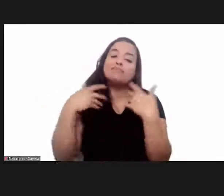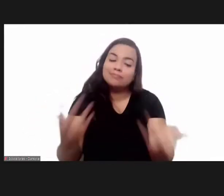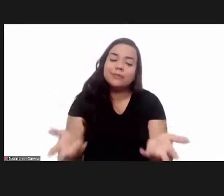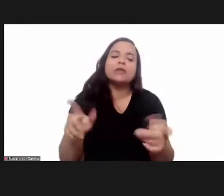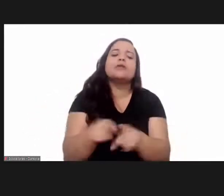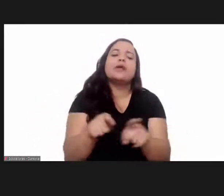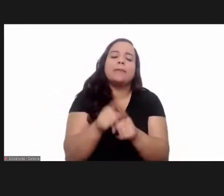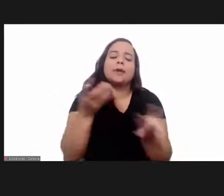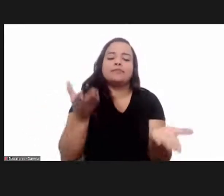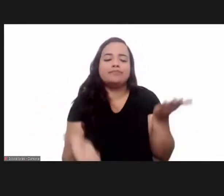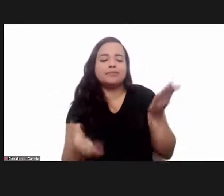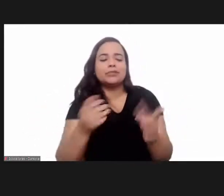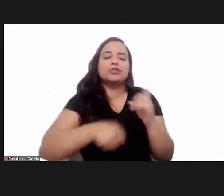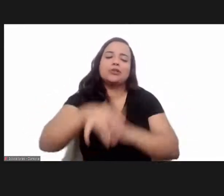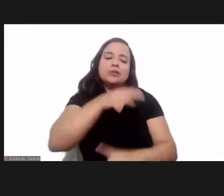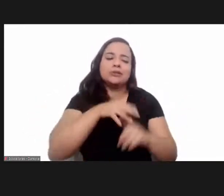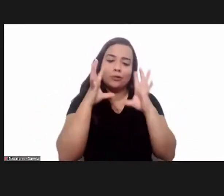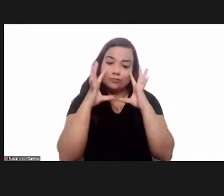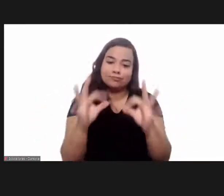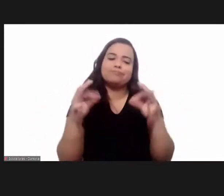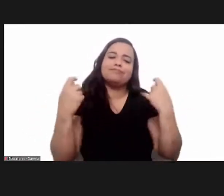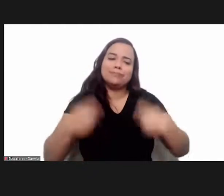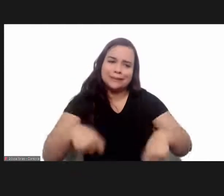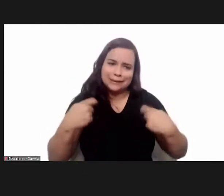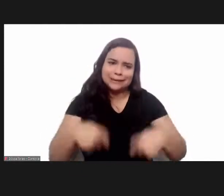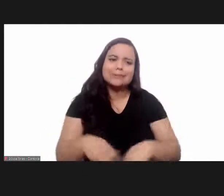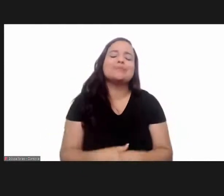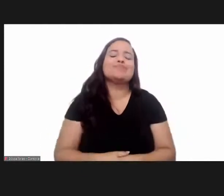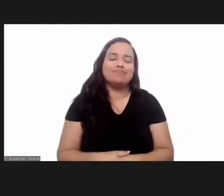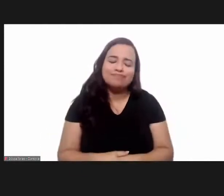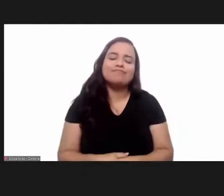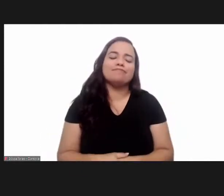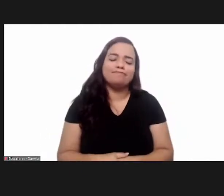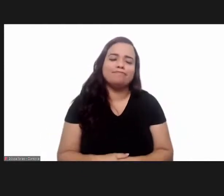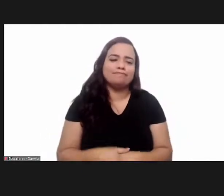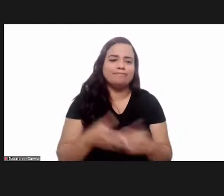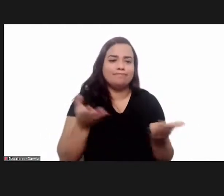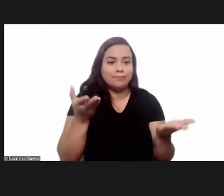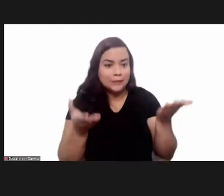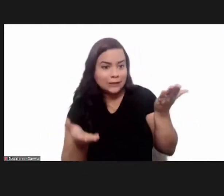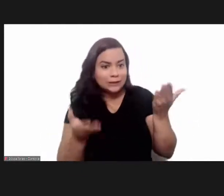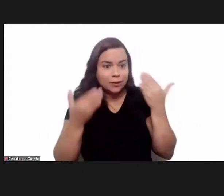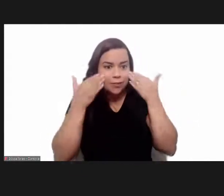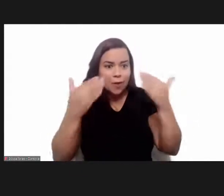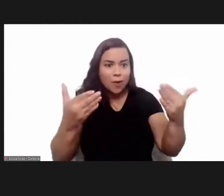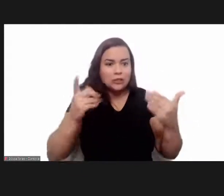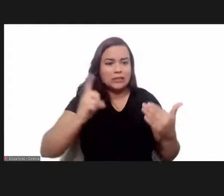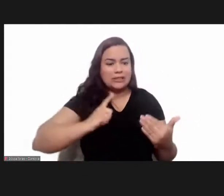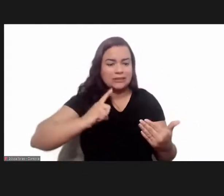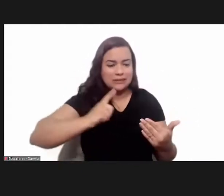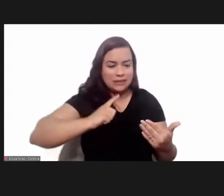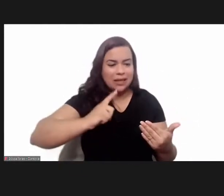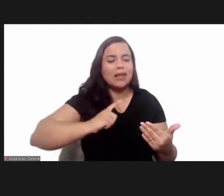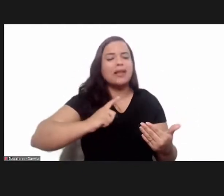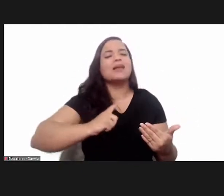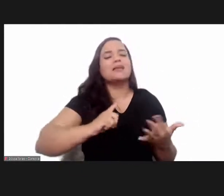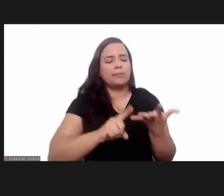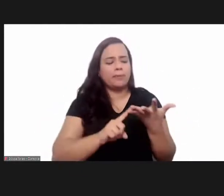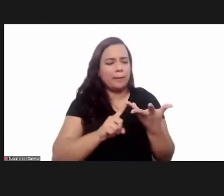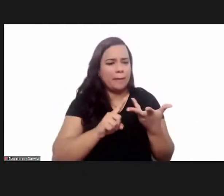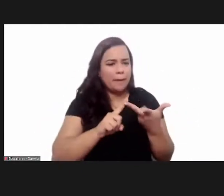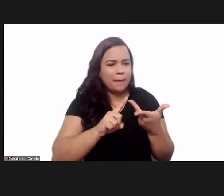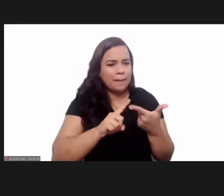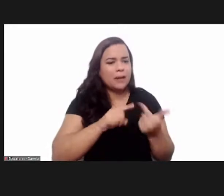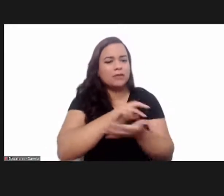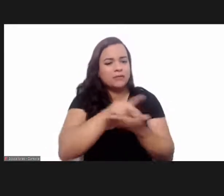especially rural population but social inequality socioeconomic inequality is important the inequality revealed amongst other